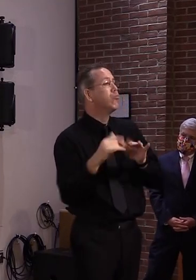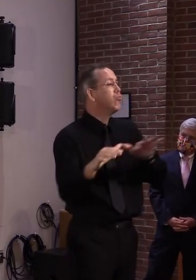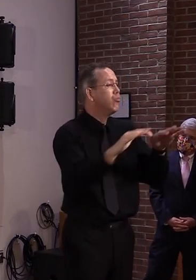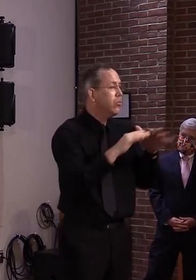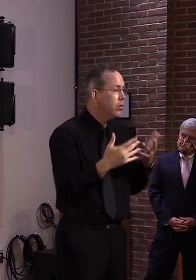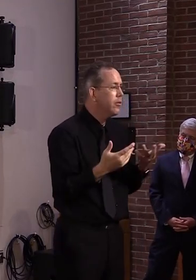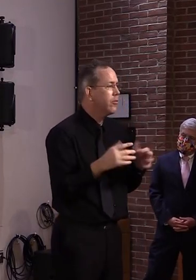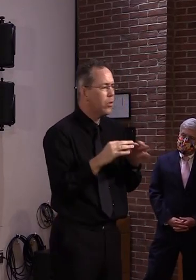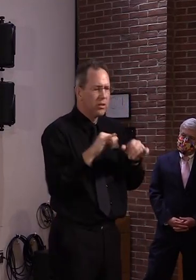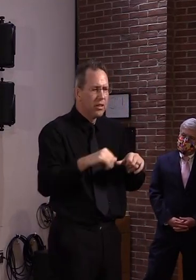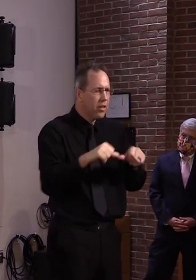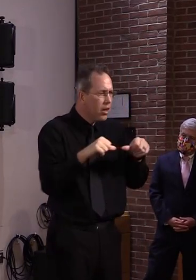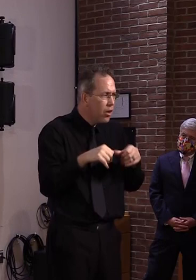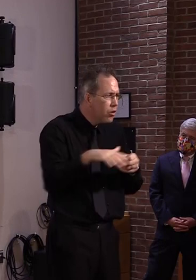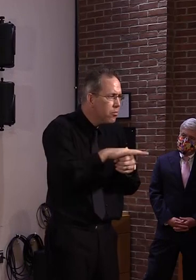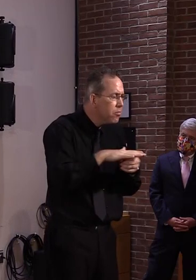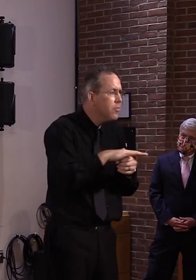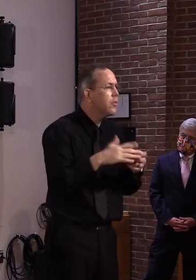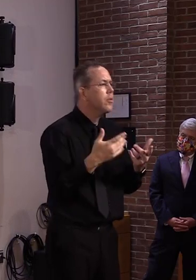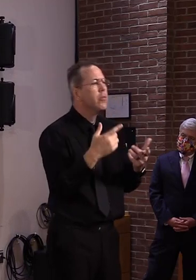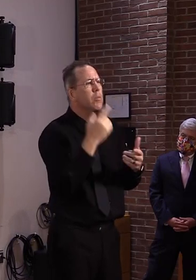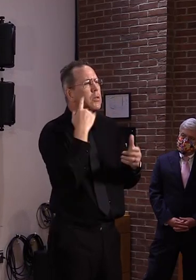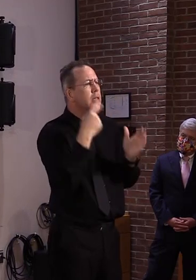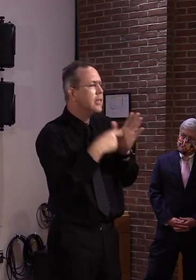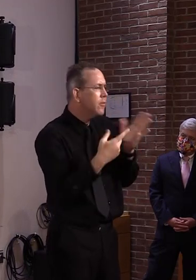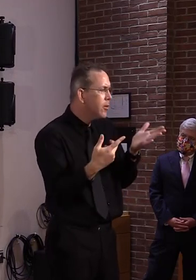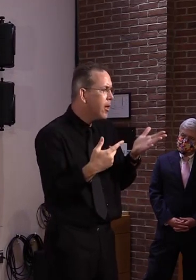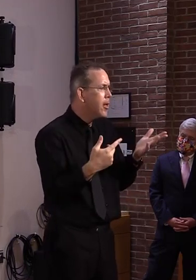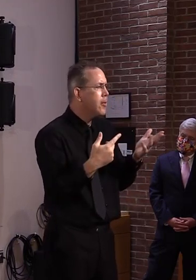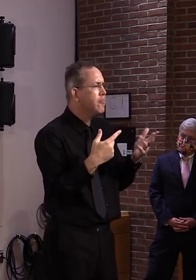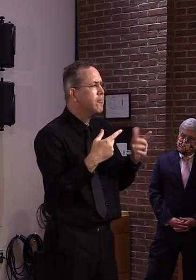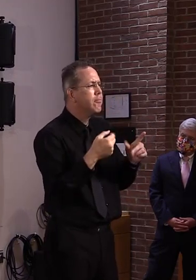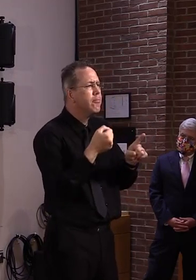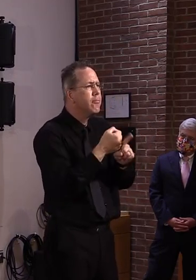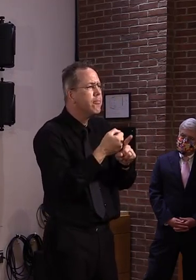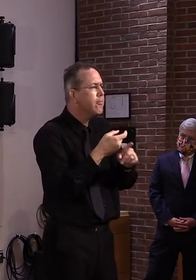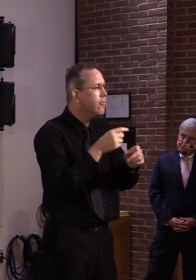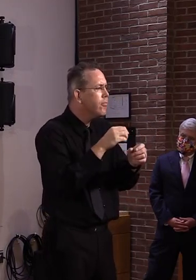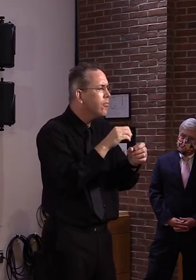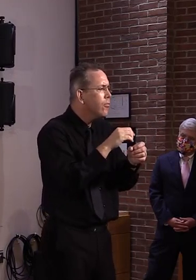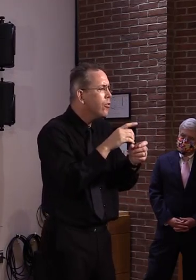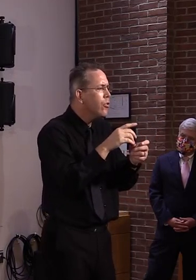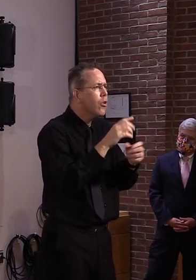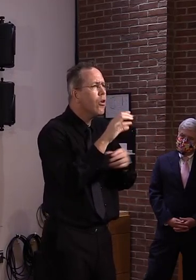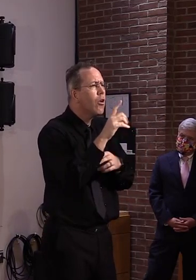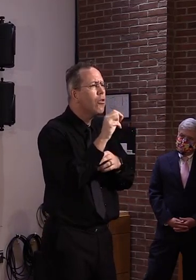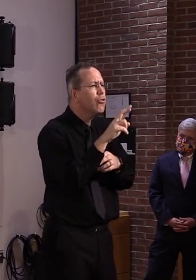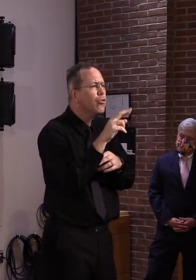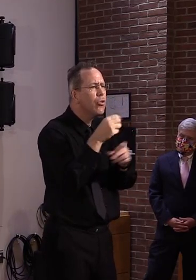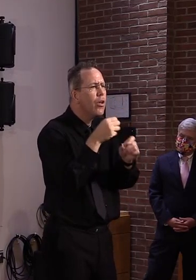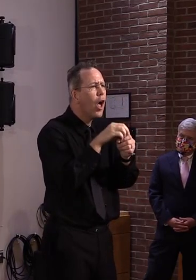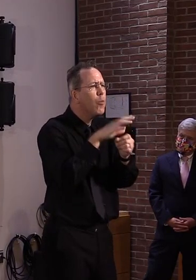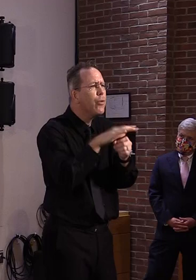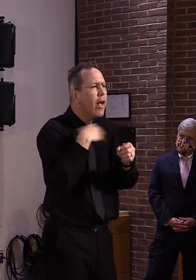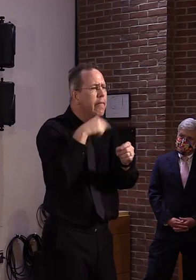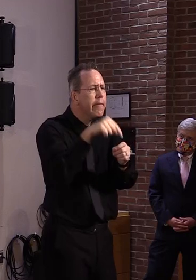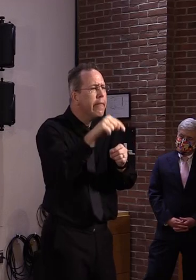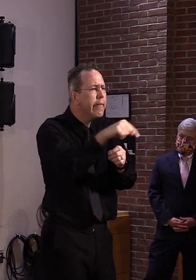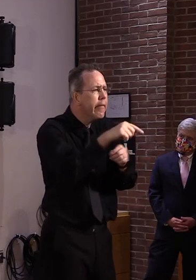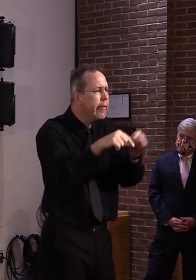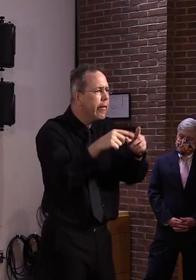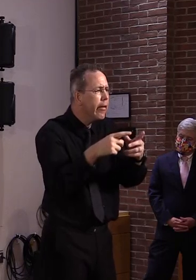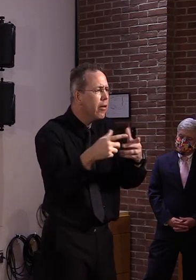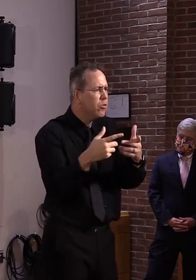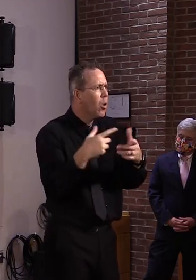times when there's a focal cluster or outbreak in an area of the state where we want to provide more abundant